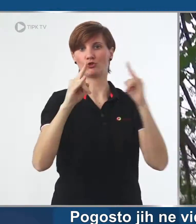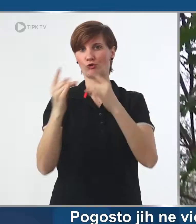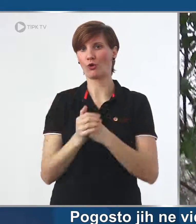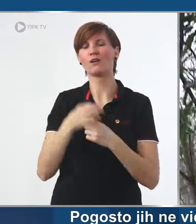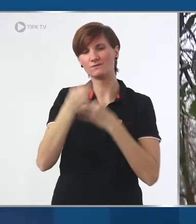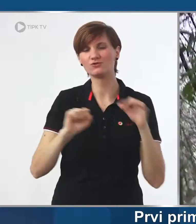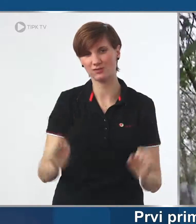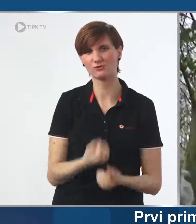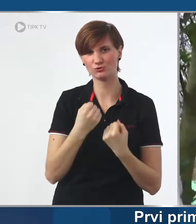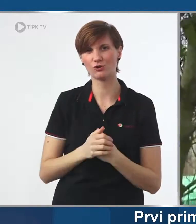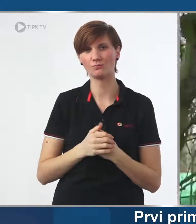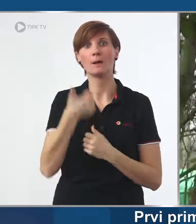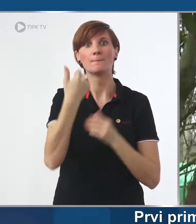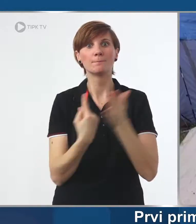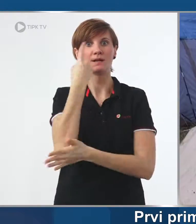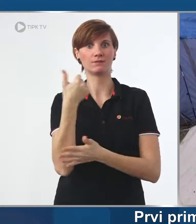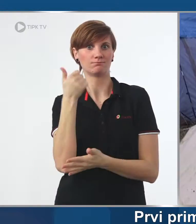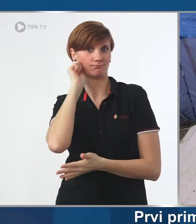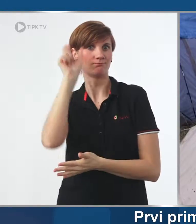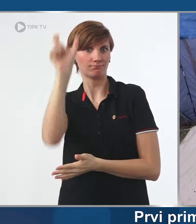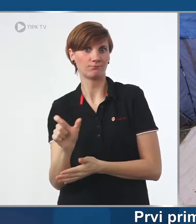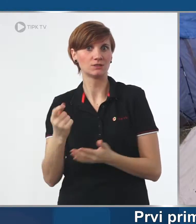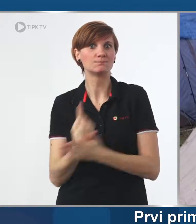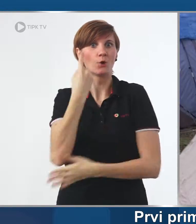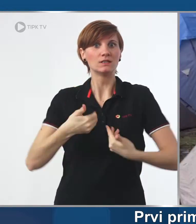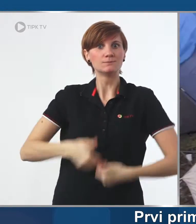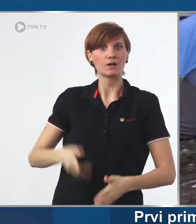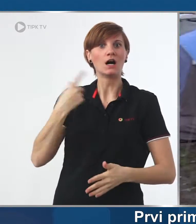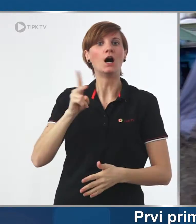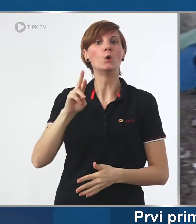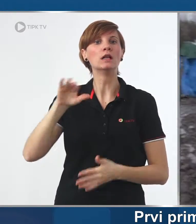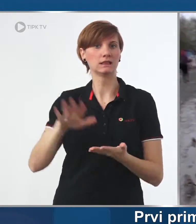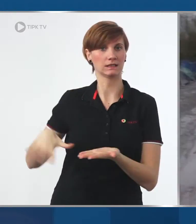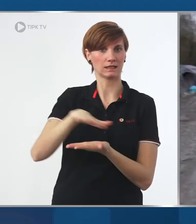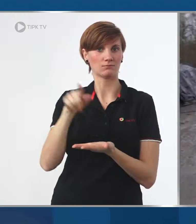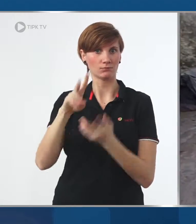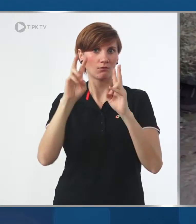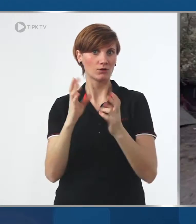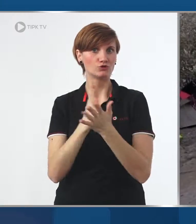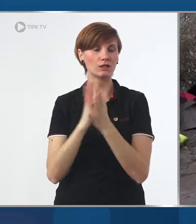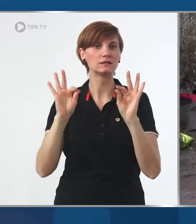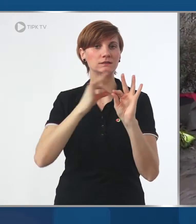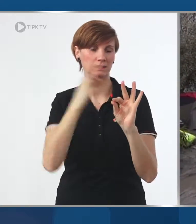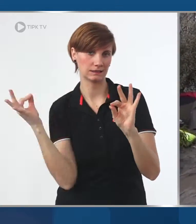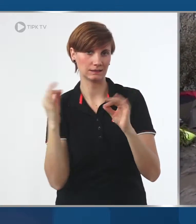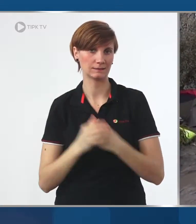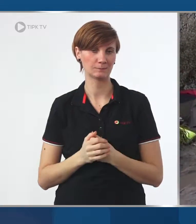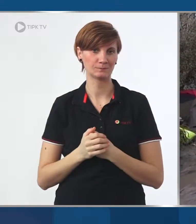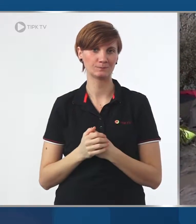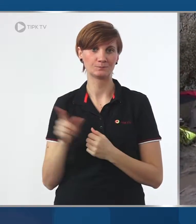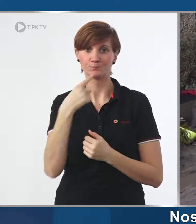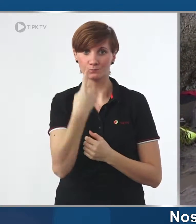complicated. Their first case that day is the probable miscarriage of a Kurdish woman who's been there for 10 days.